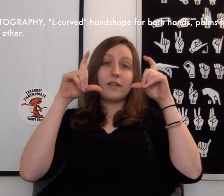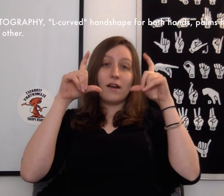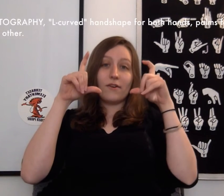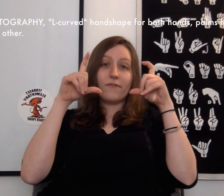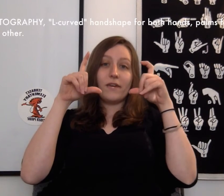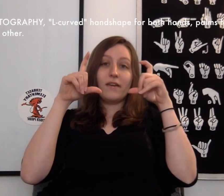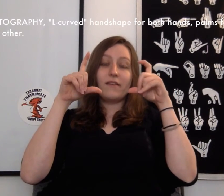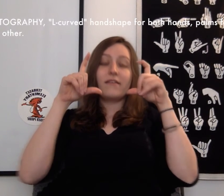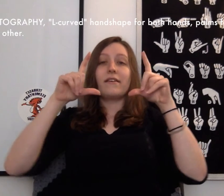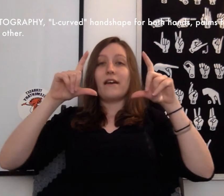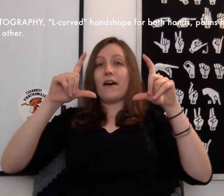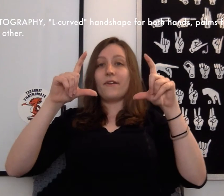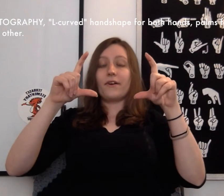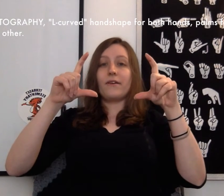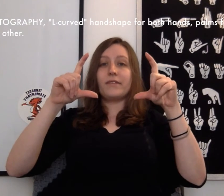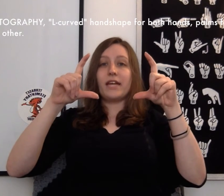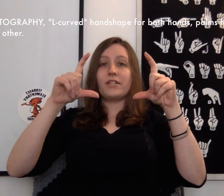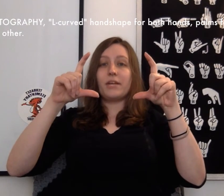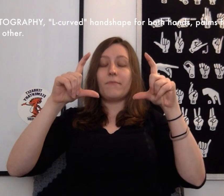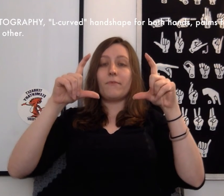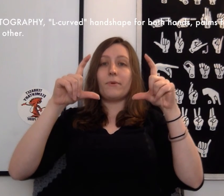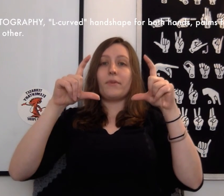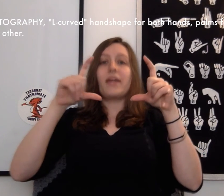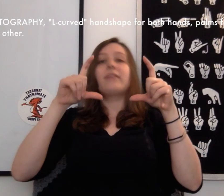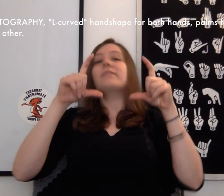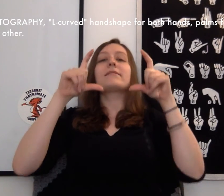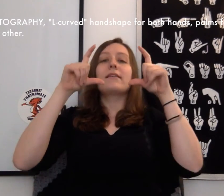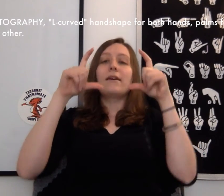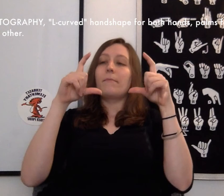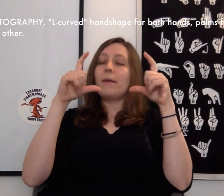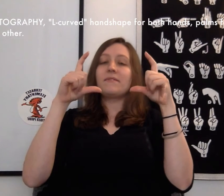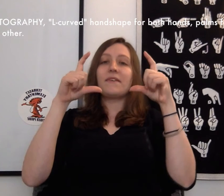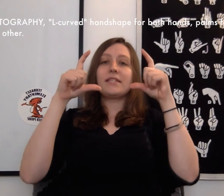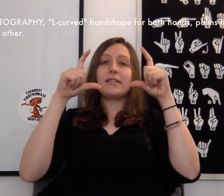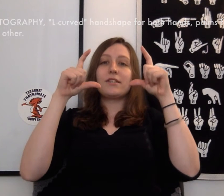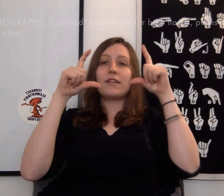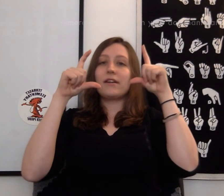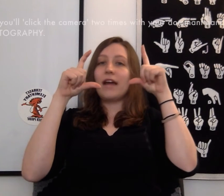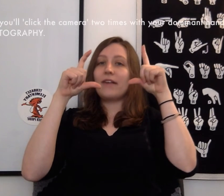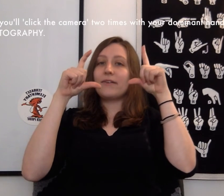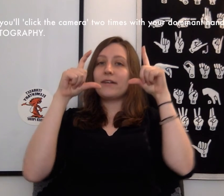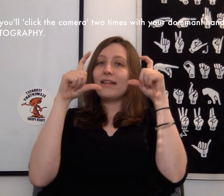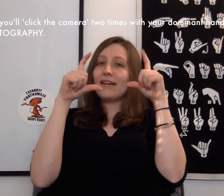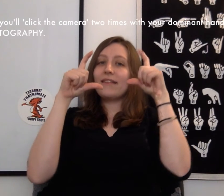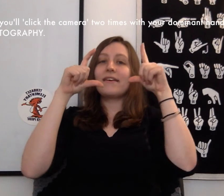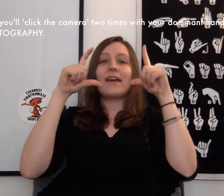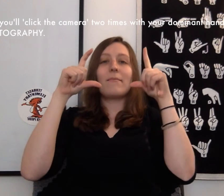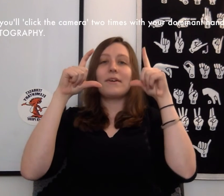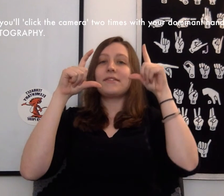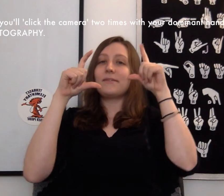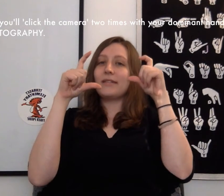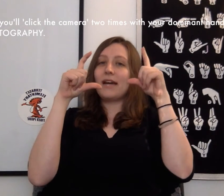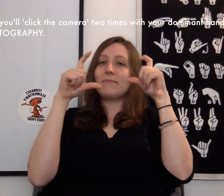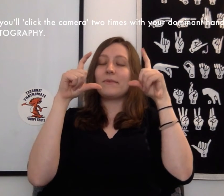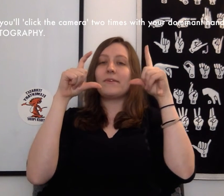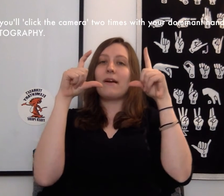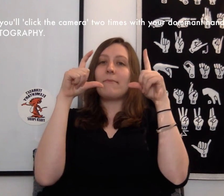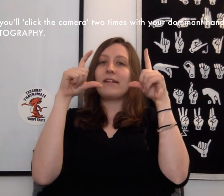Photography. L curved hand shape for both hands. Palms facing each other and you'll click the camera two times with your dominant